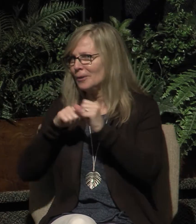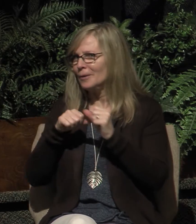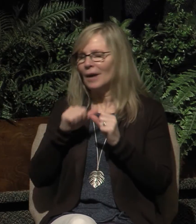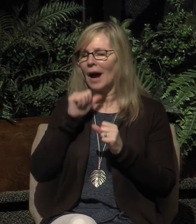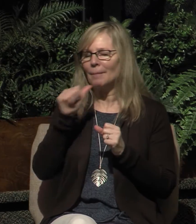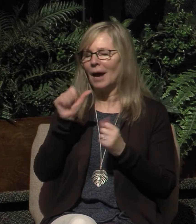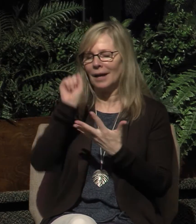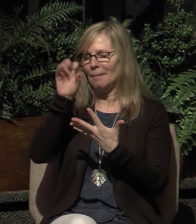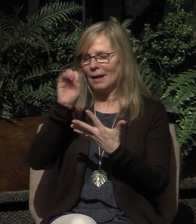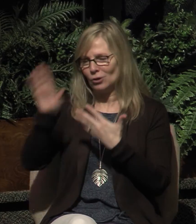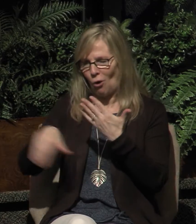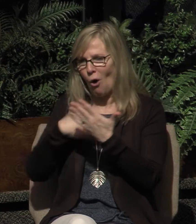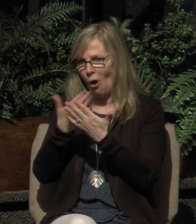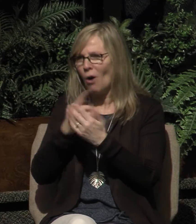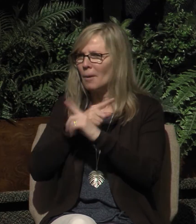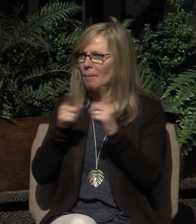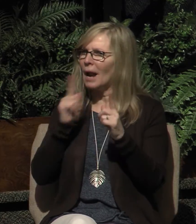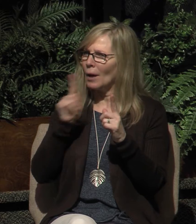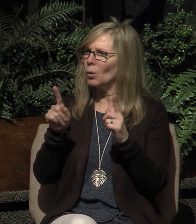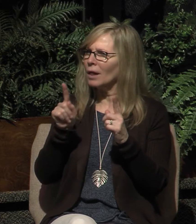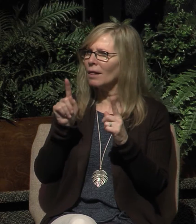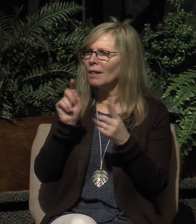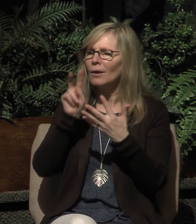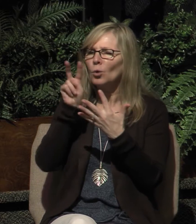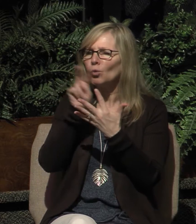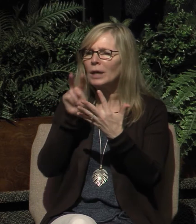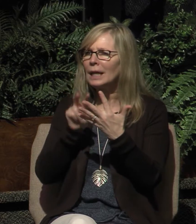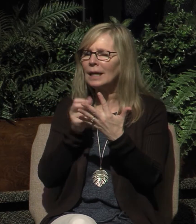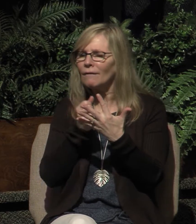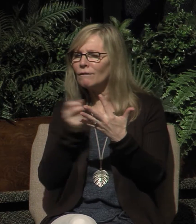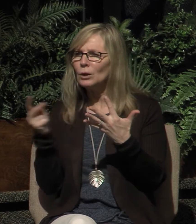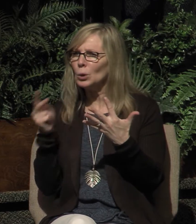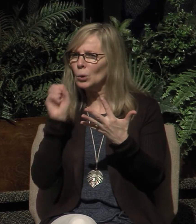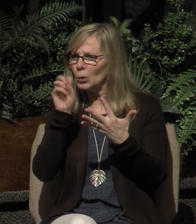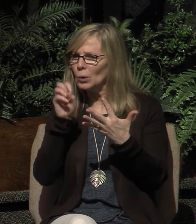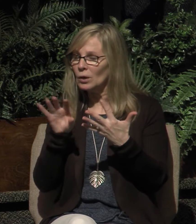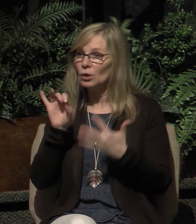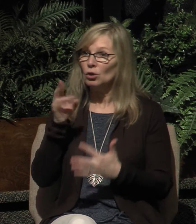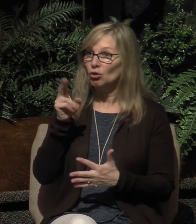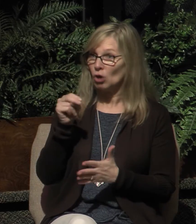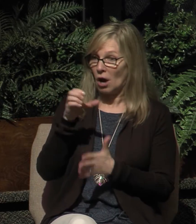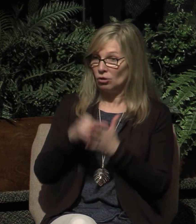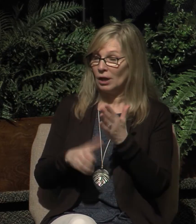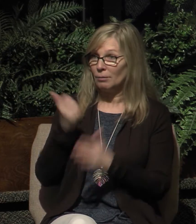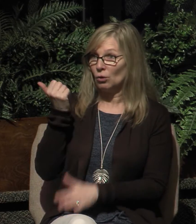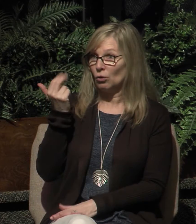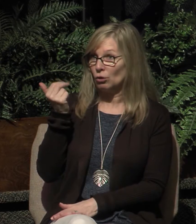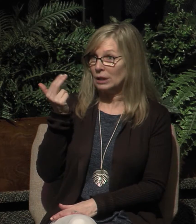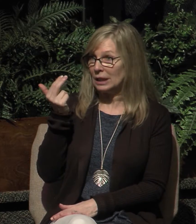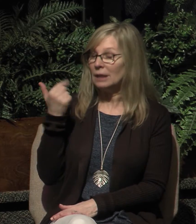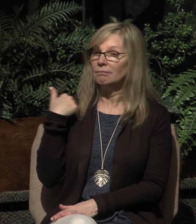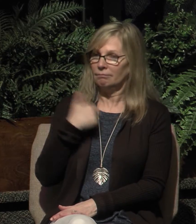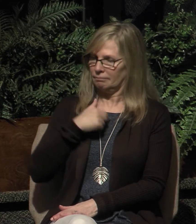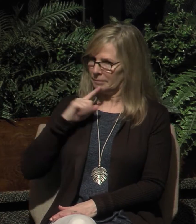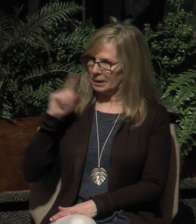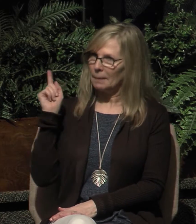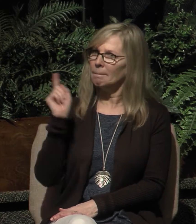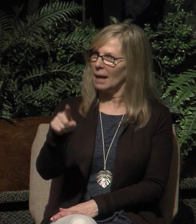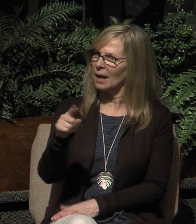just touch, just read to you, just a few of them. John chapter 13, we are commanded to love